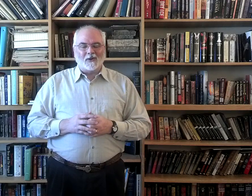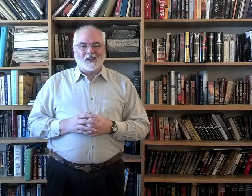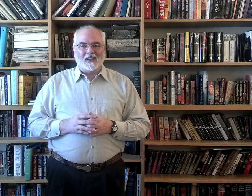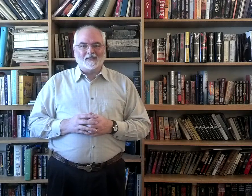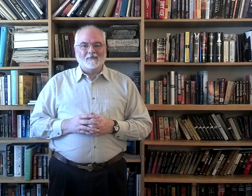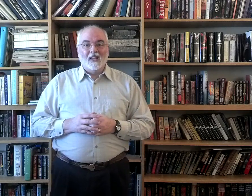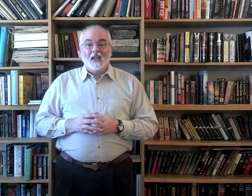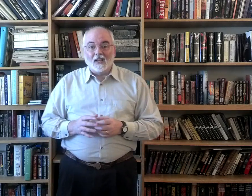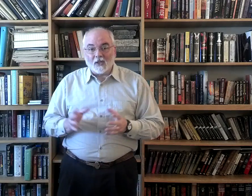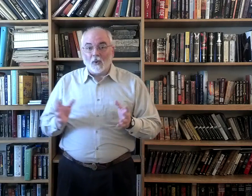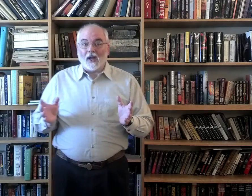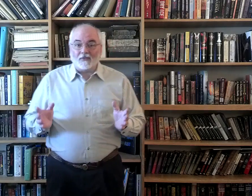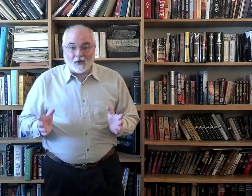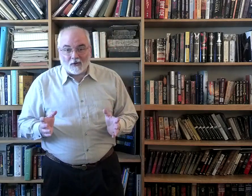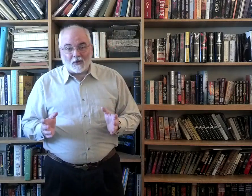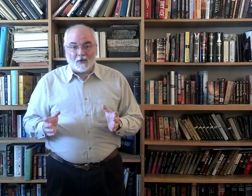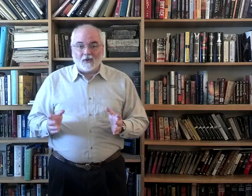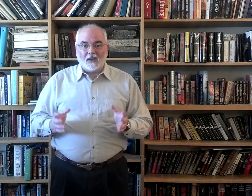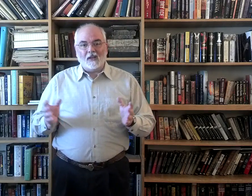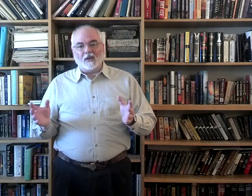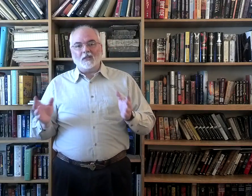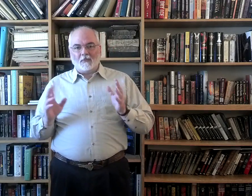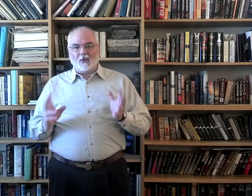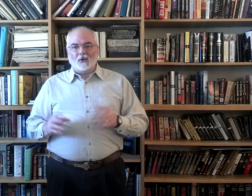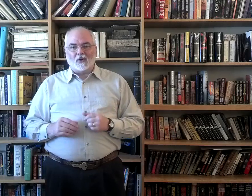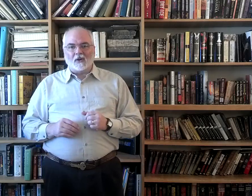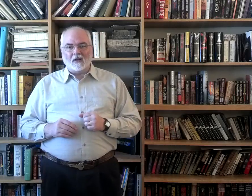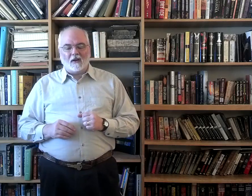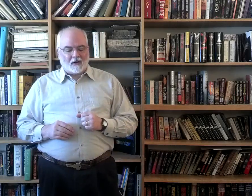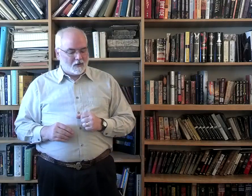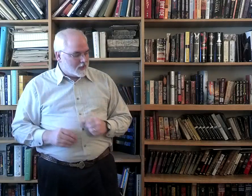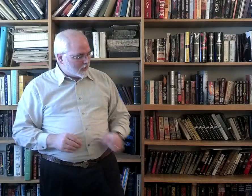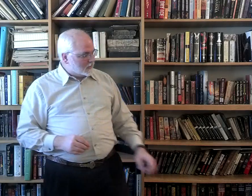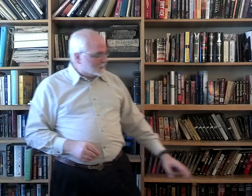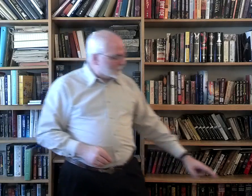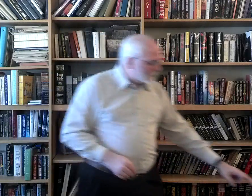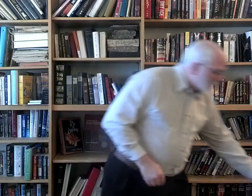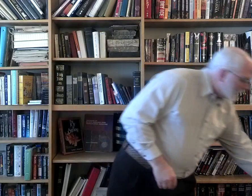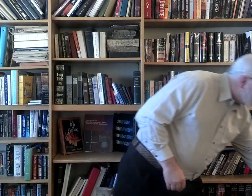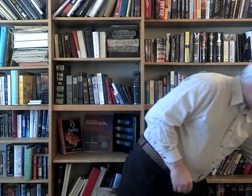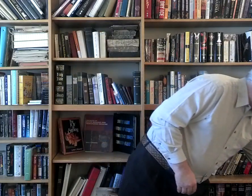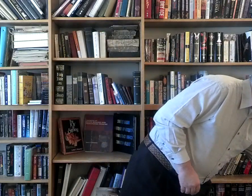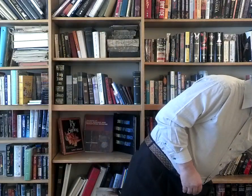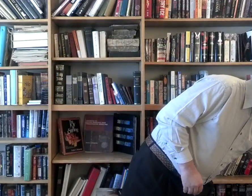going to get. And so without further ado, here is Pure or in Heart, O God. Let me get started.